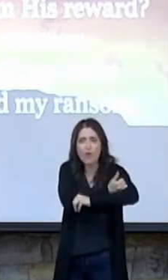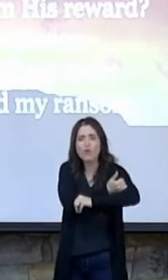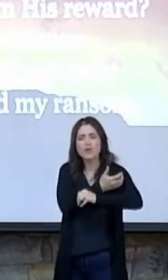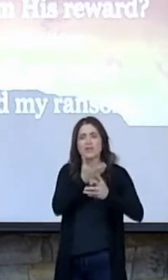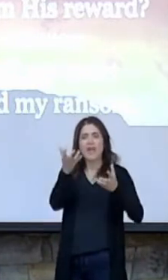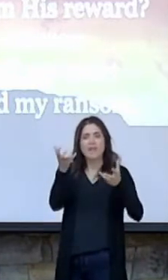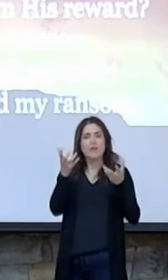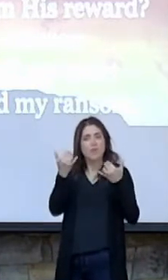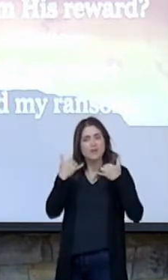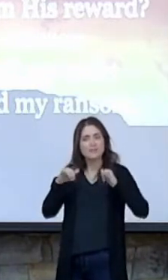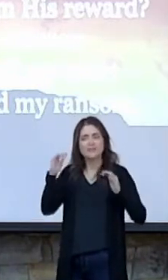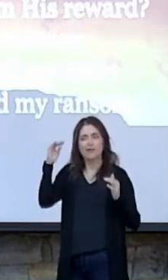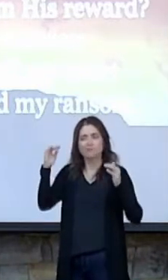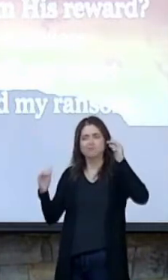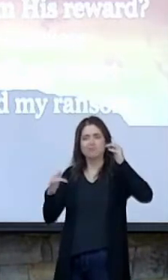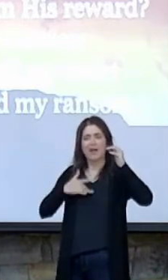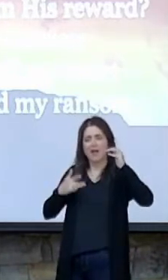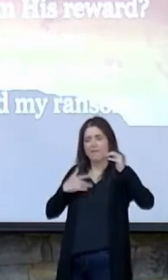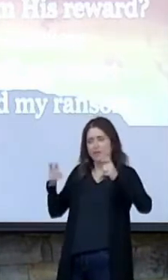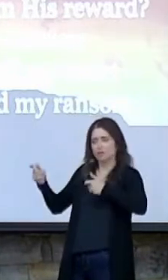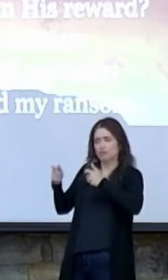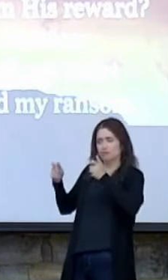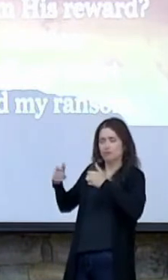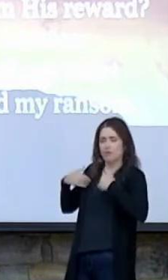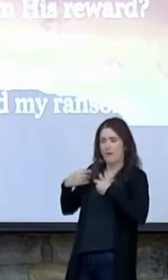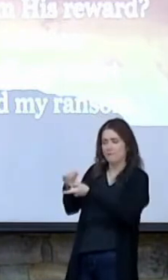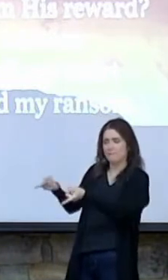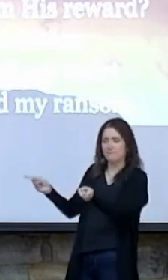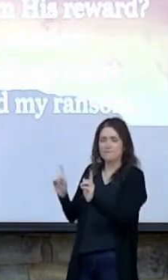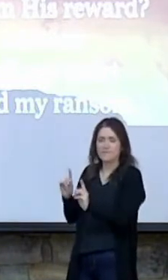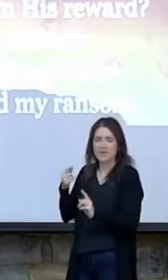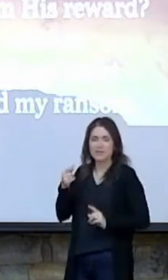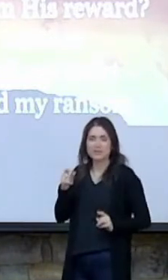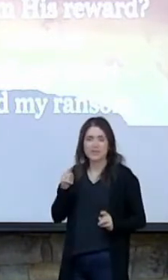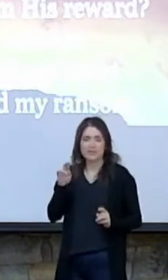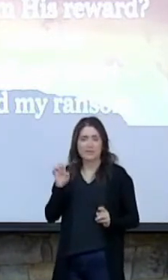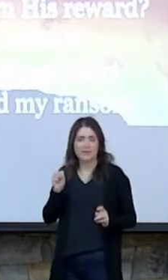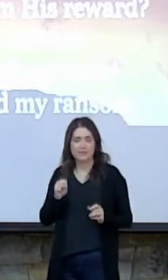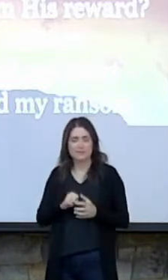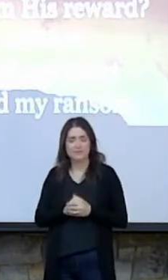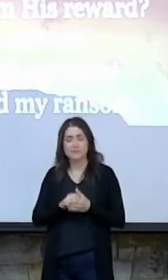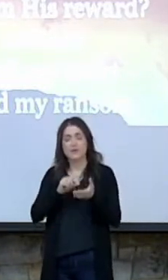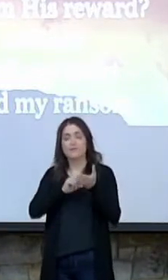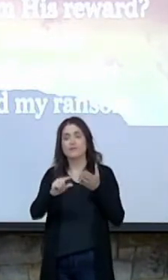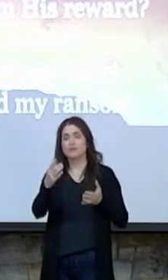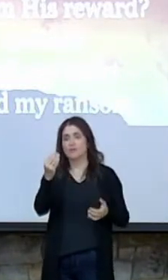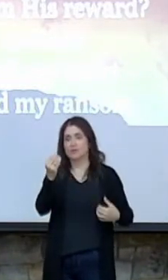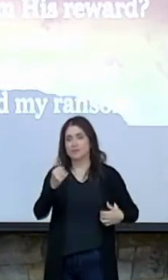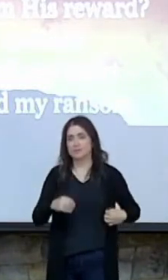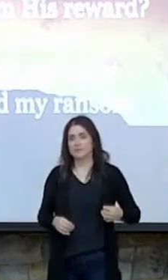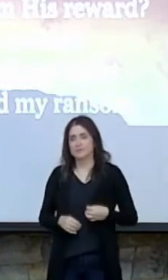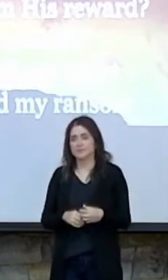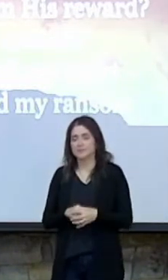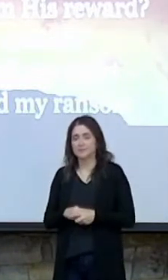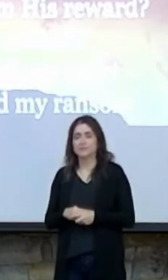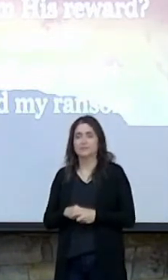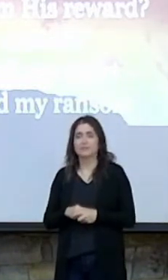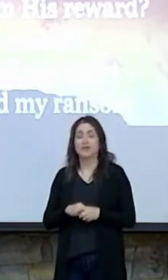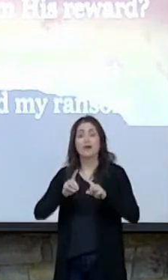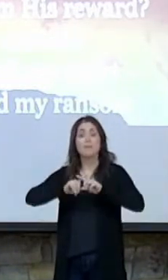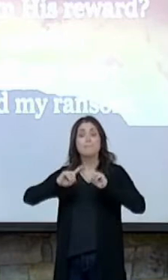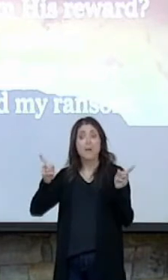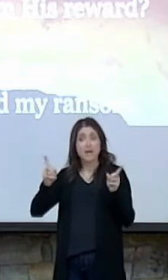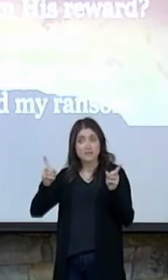somehow still feel like they had control over these Gentiles. Verse number 14. But